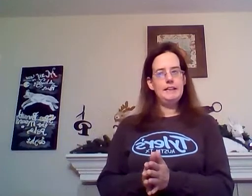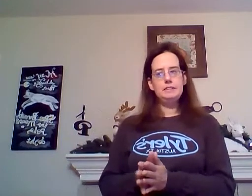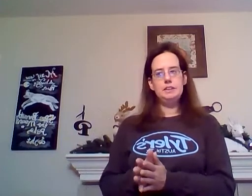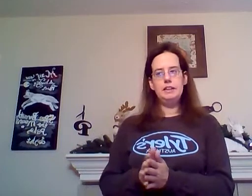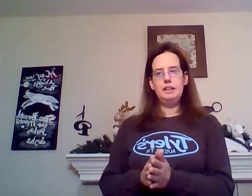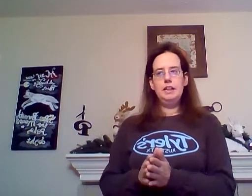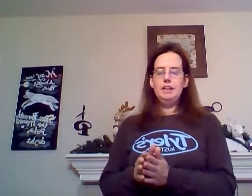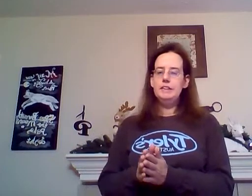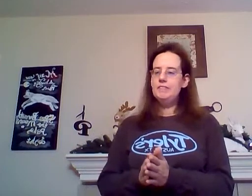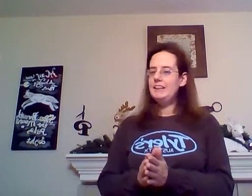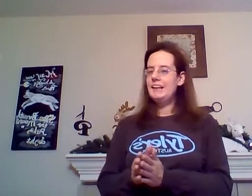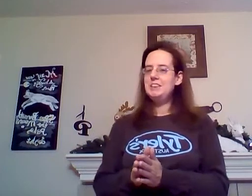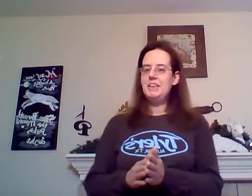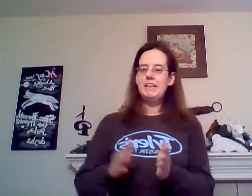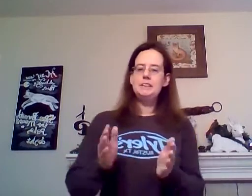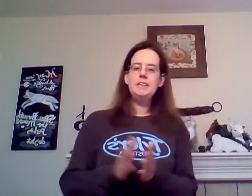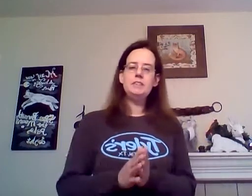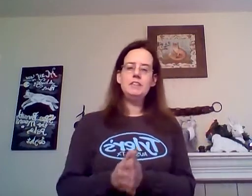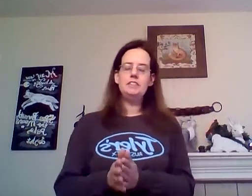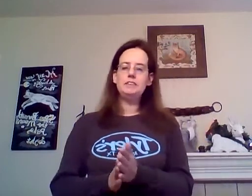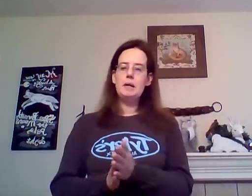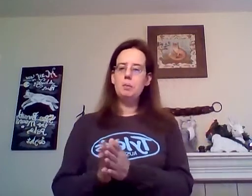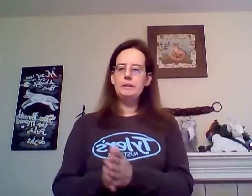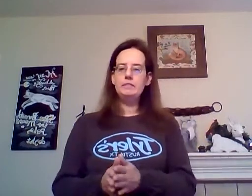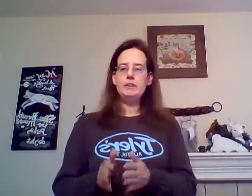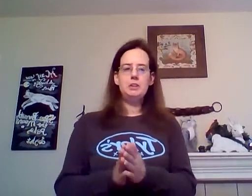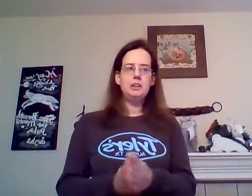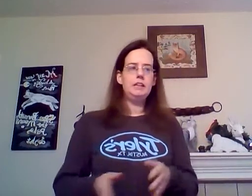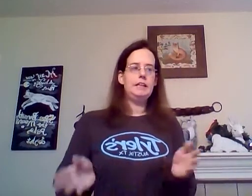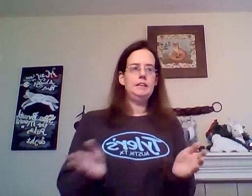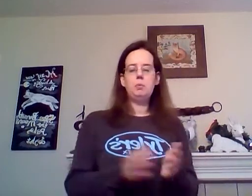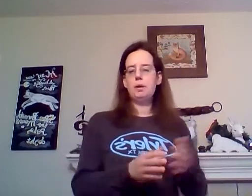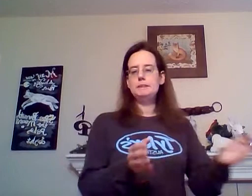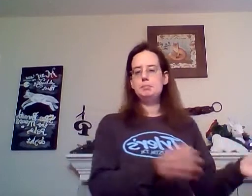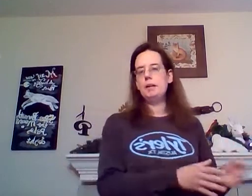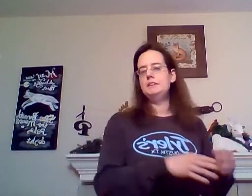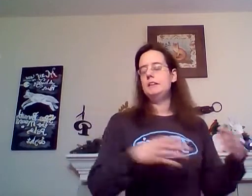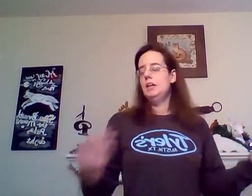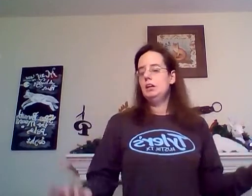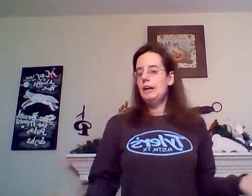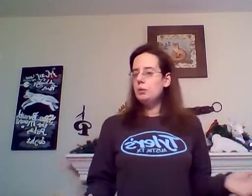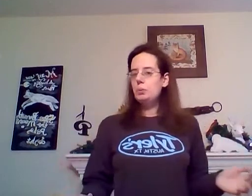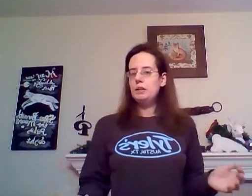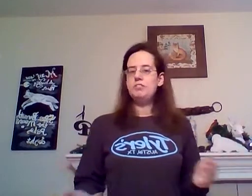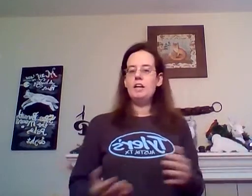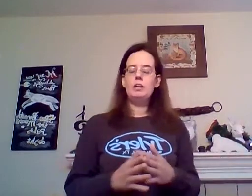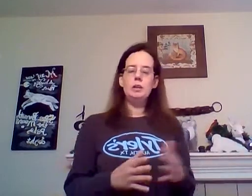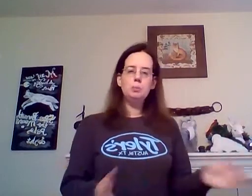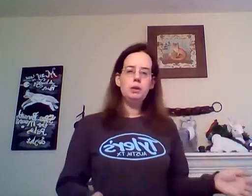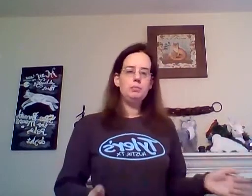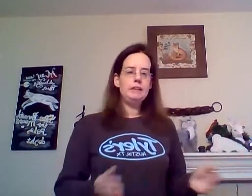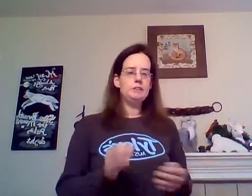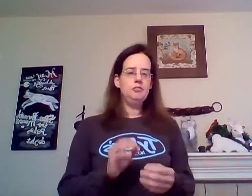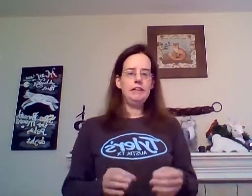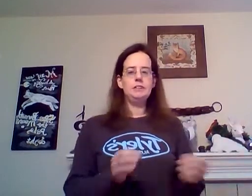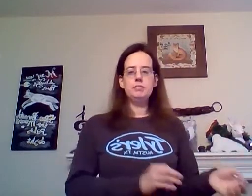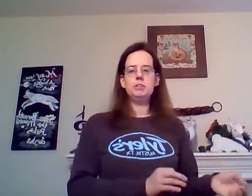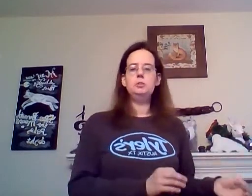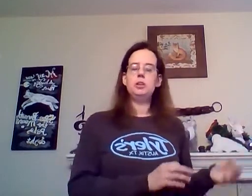that uh give the guy a chance even if it's at one convention and if word spreads like a wildfire it will because fans often do